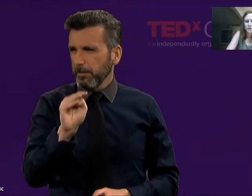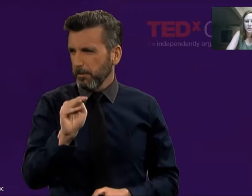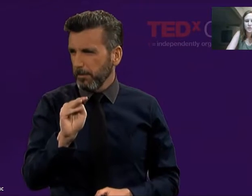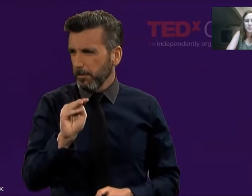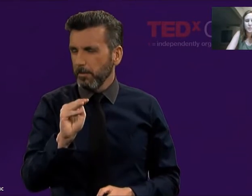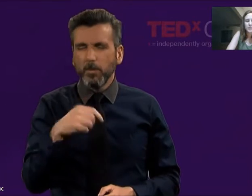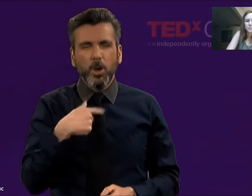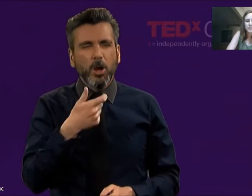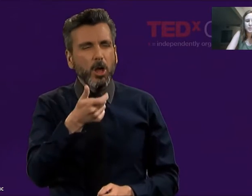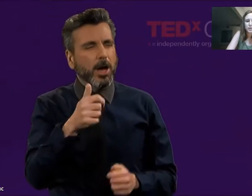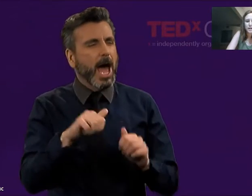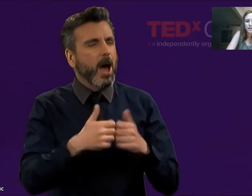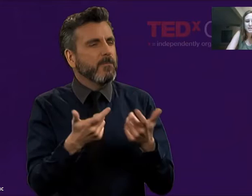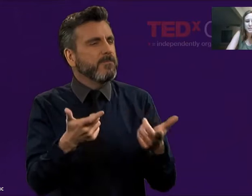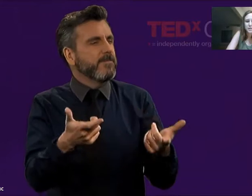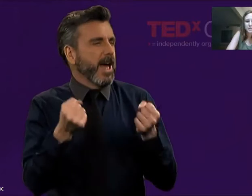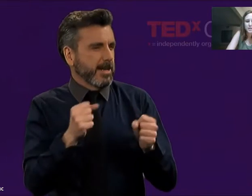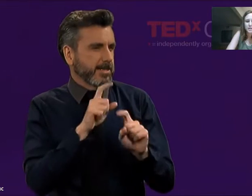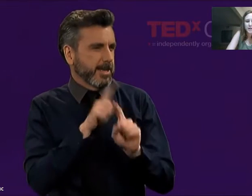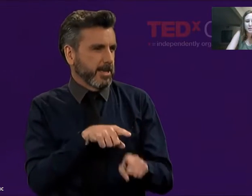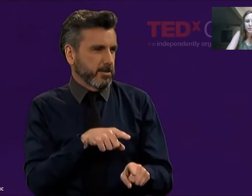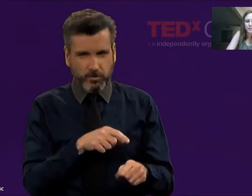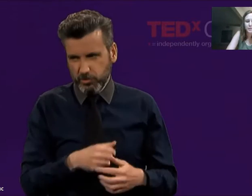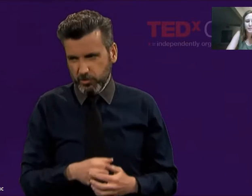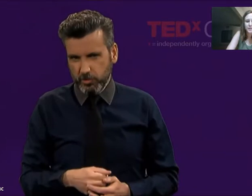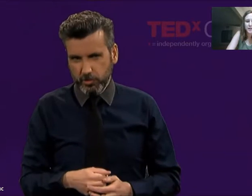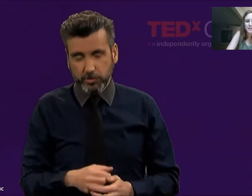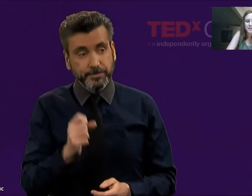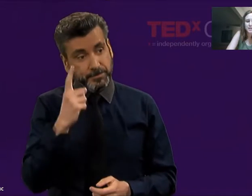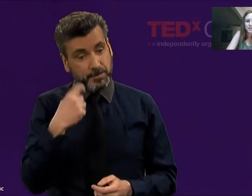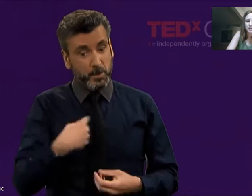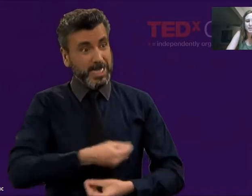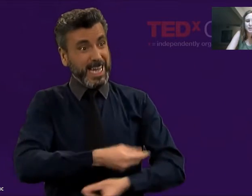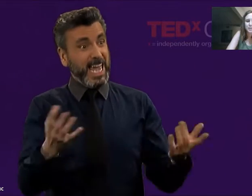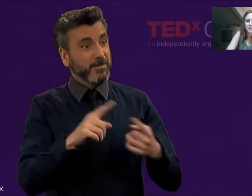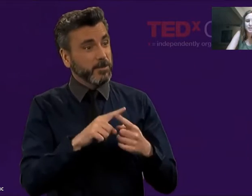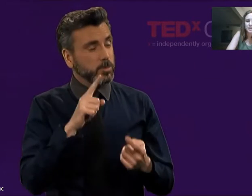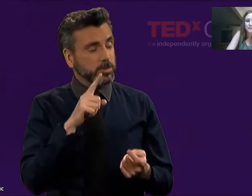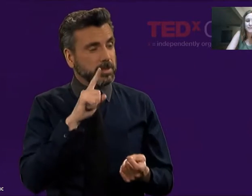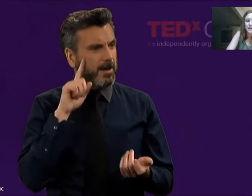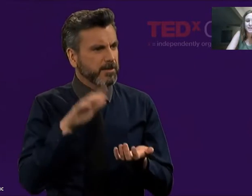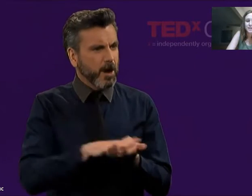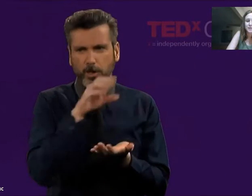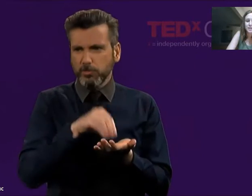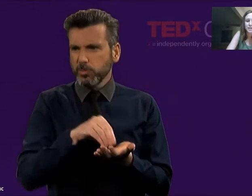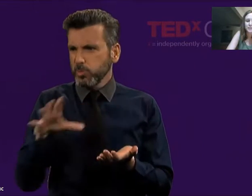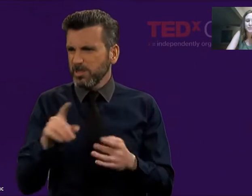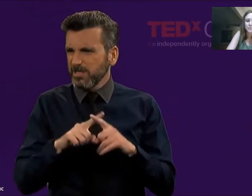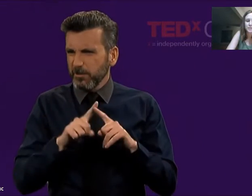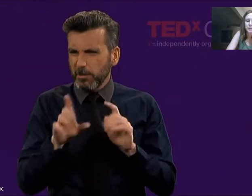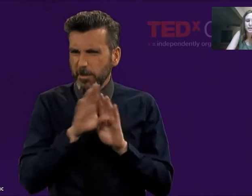So the way that we score it is by using an algorithm. And it's actually scoring based on how fast you can give your response.